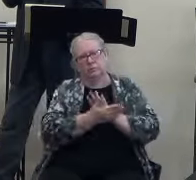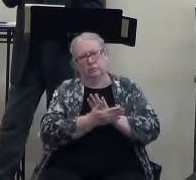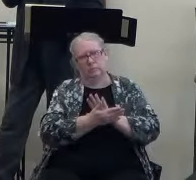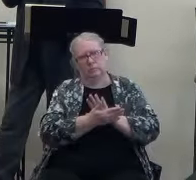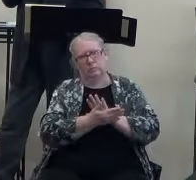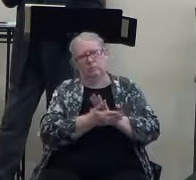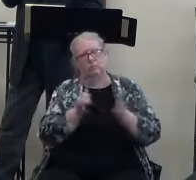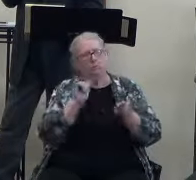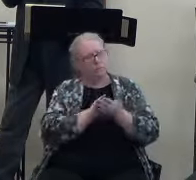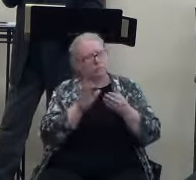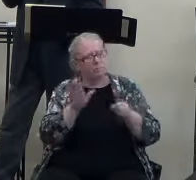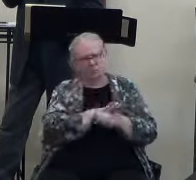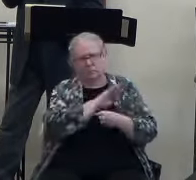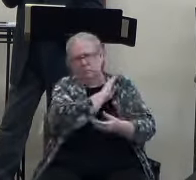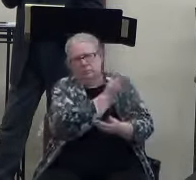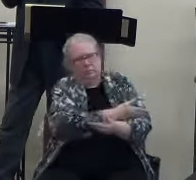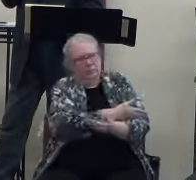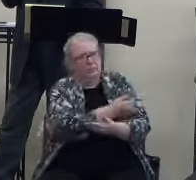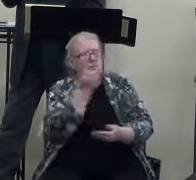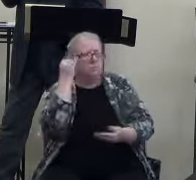That's powerful if you think about it.